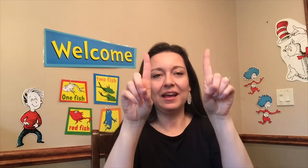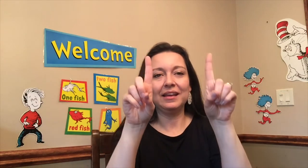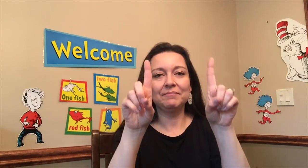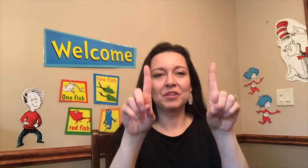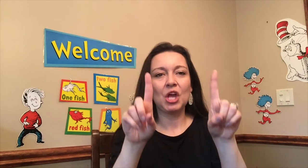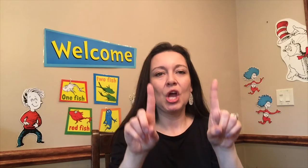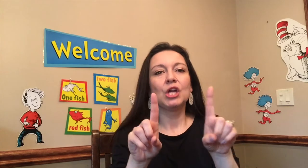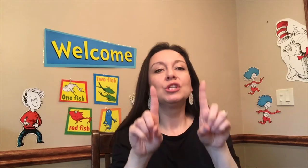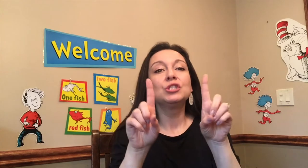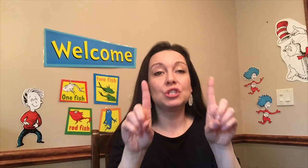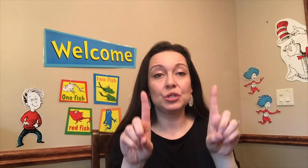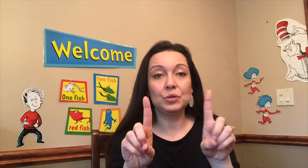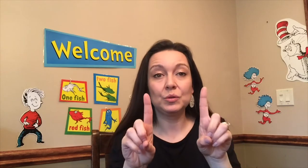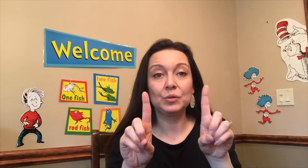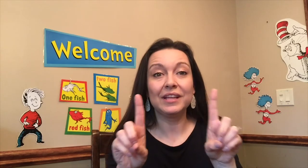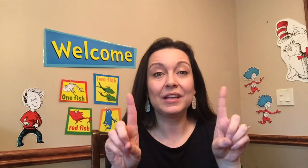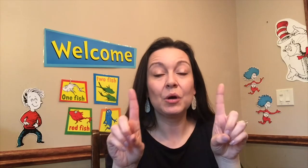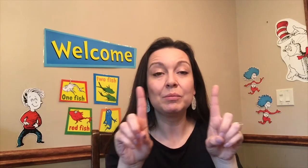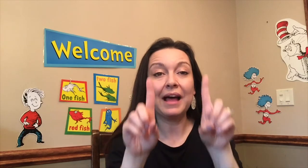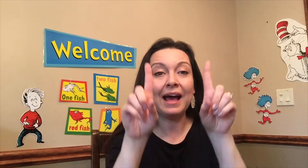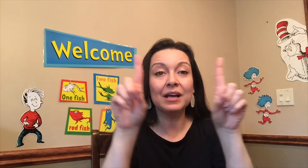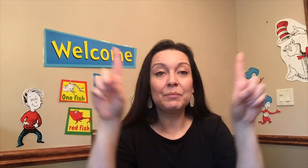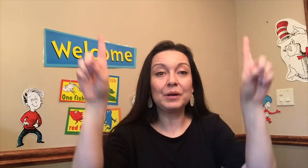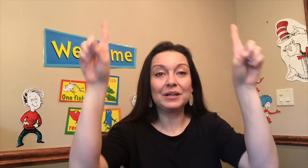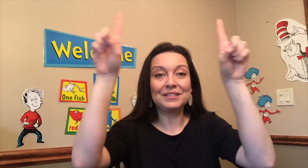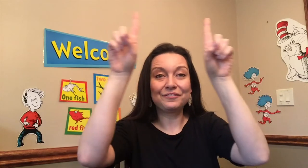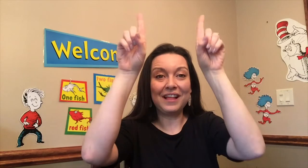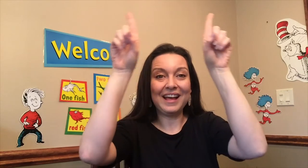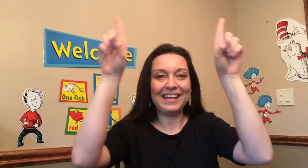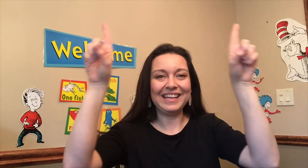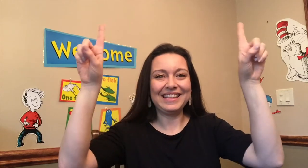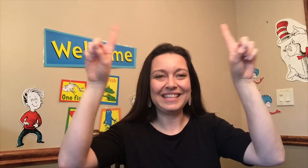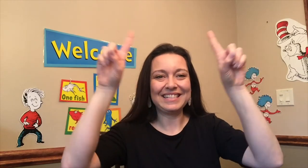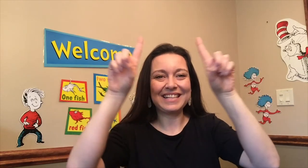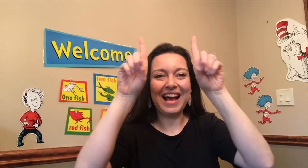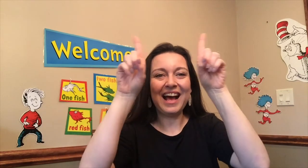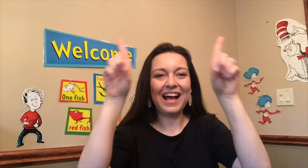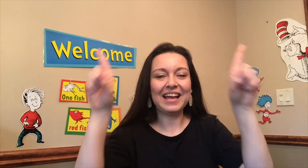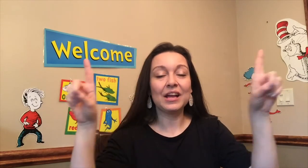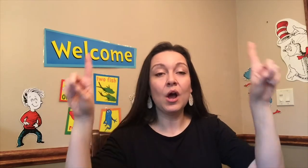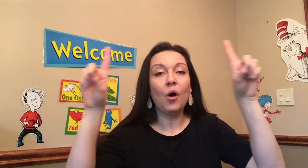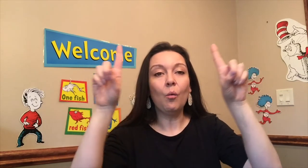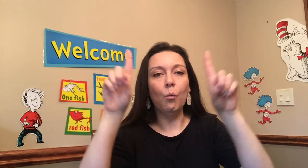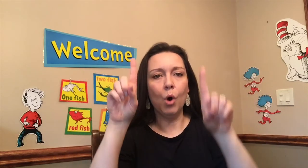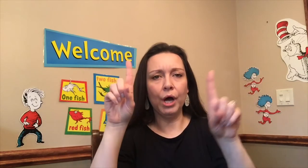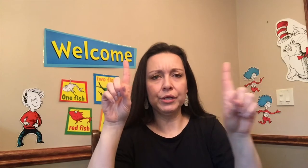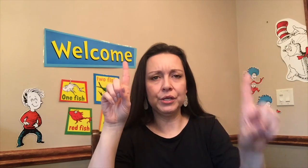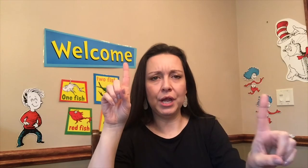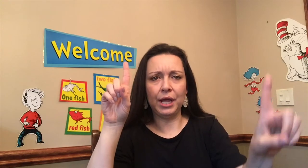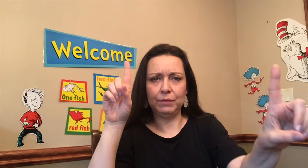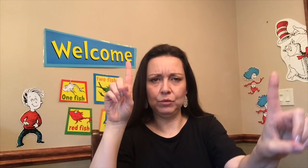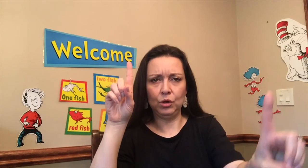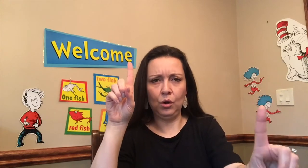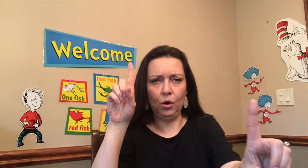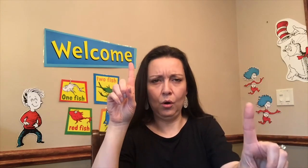two little blackbirds flying in the sky one named low